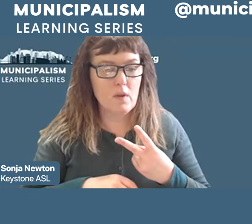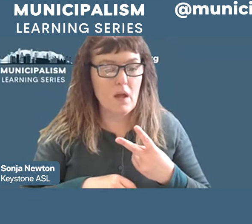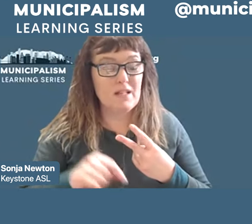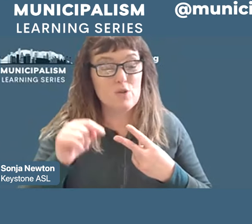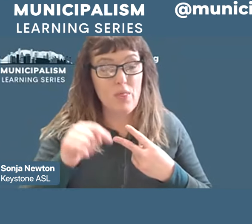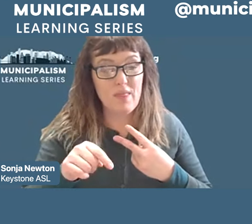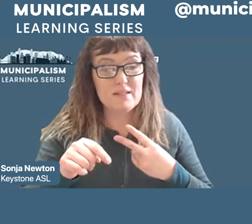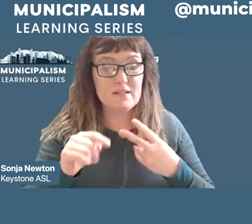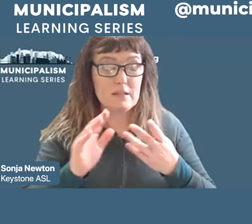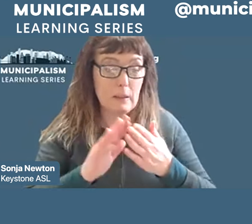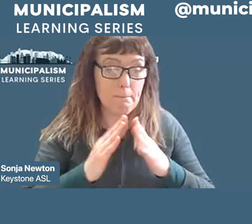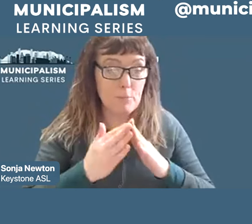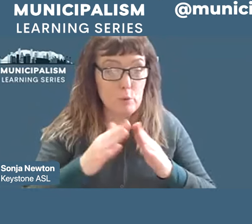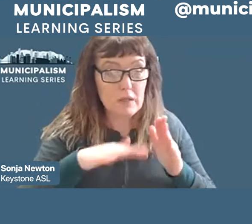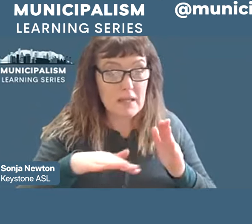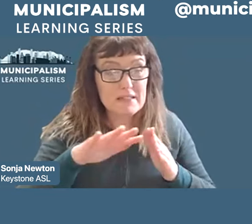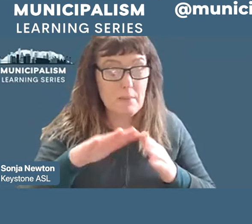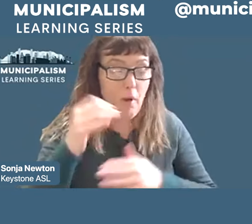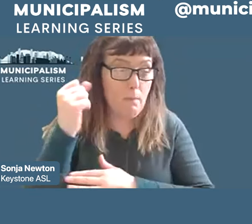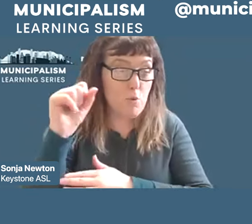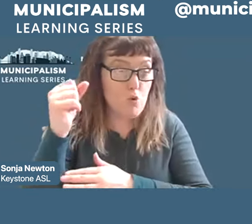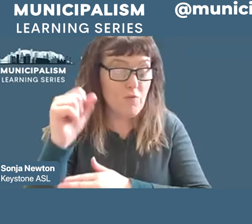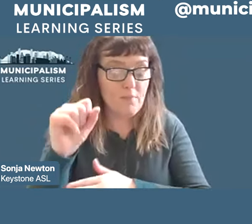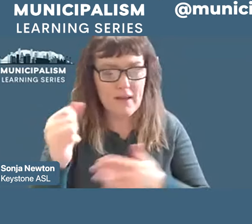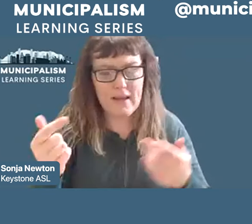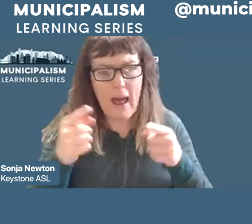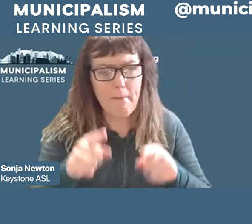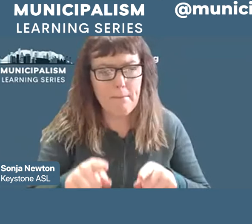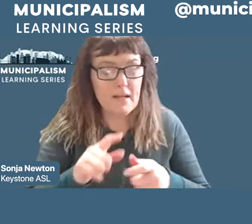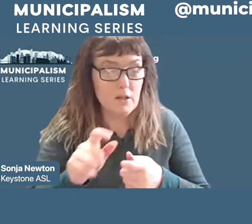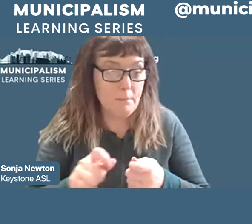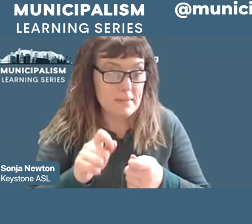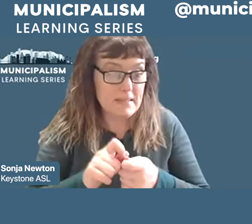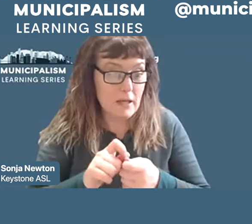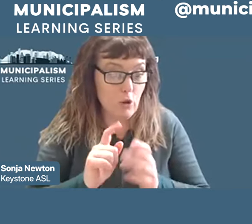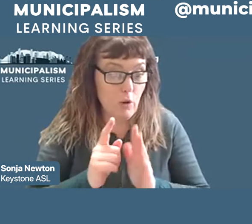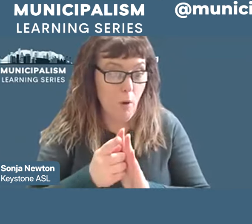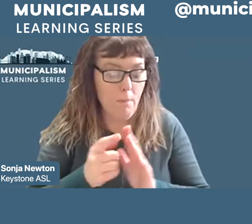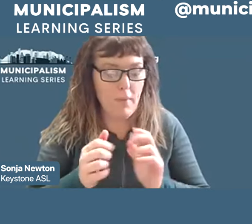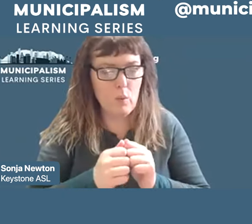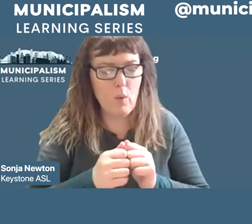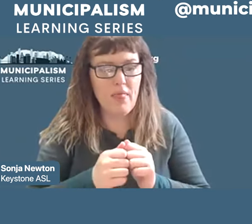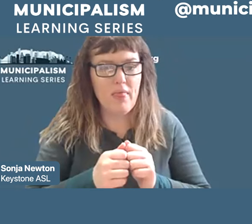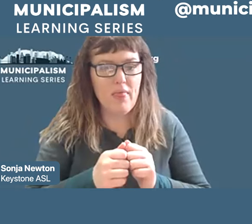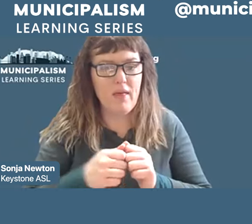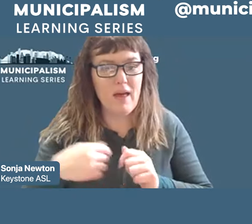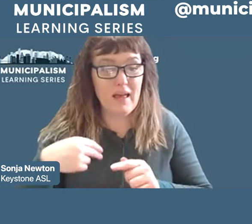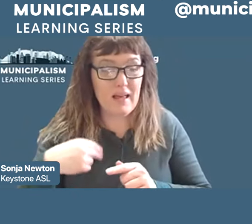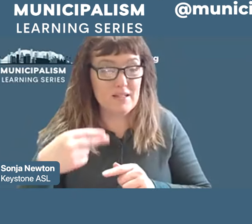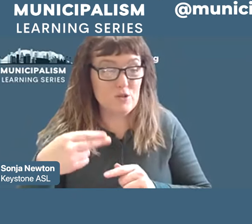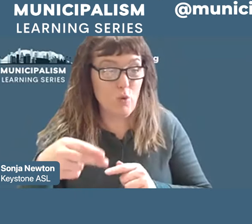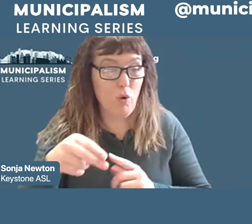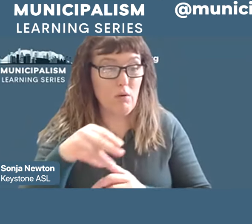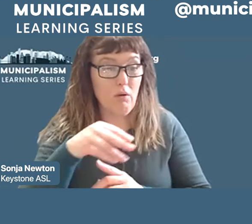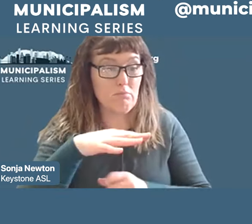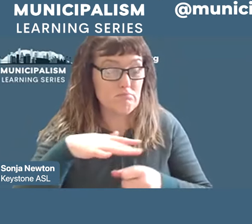came about at a particular moment under specific historical circumstances in which the labor